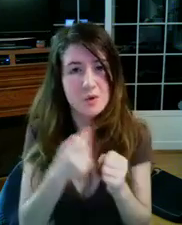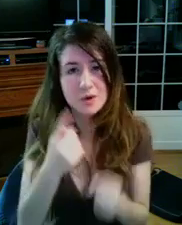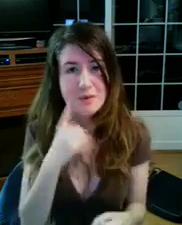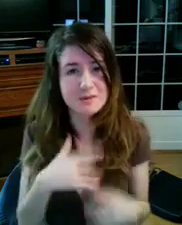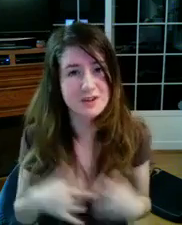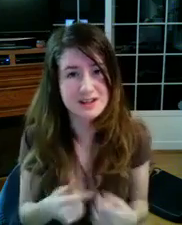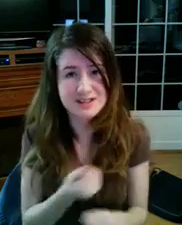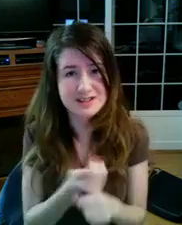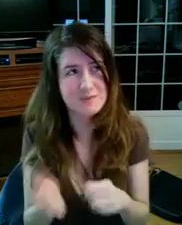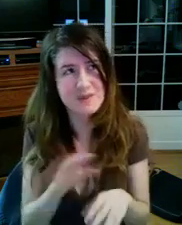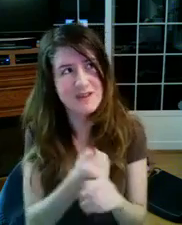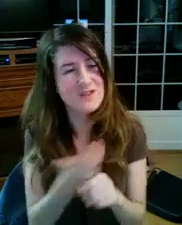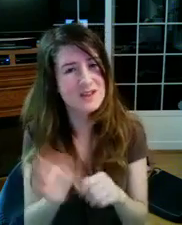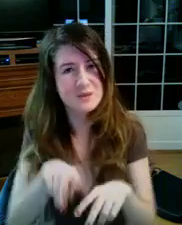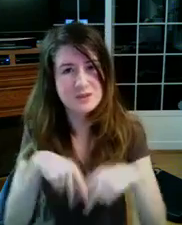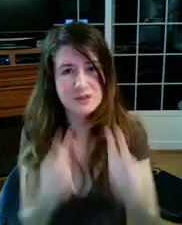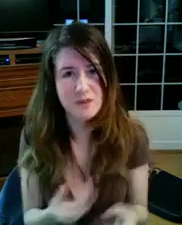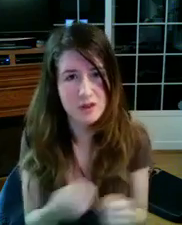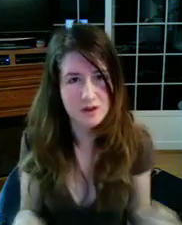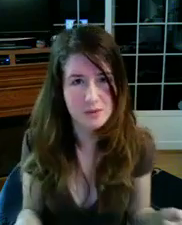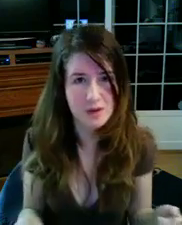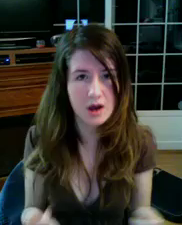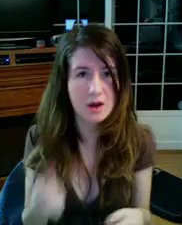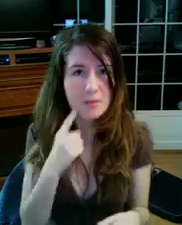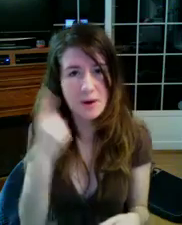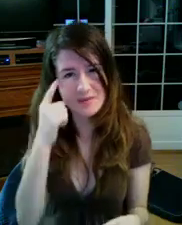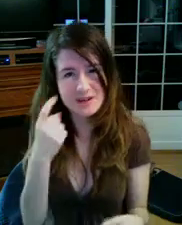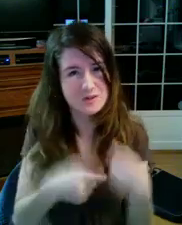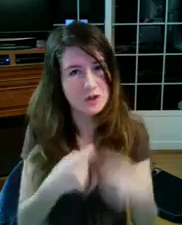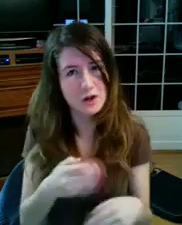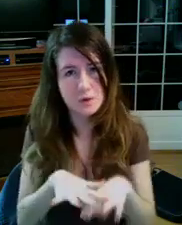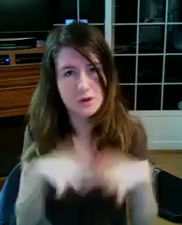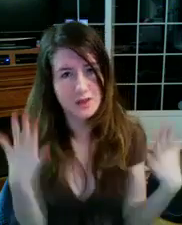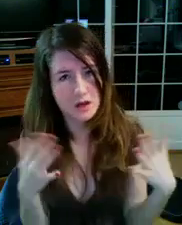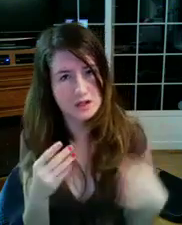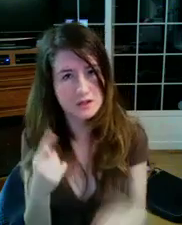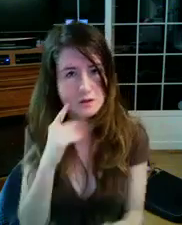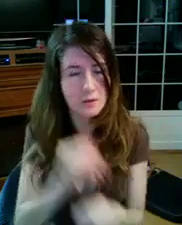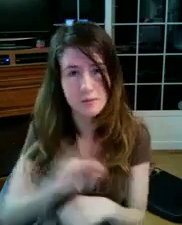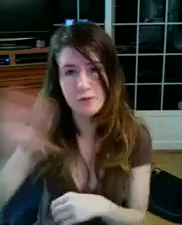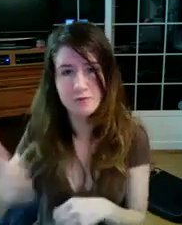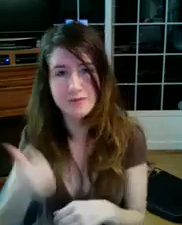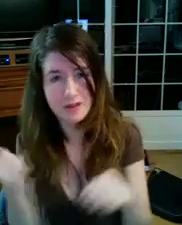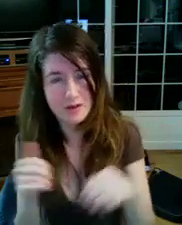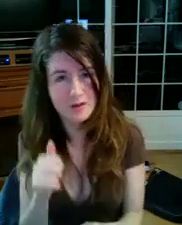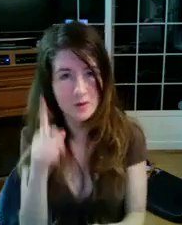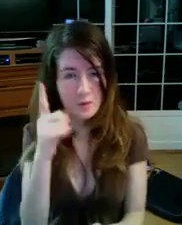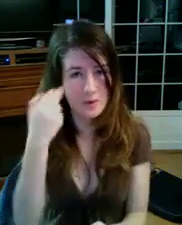broke your mama's heart, and it seemed like everything was just starting to fall apart, mom and dad was arguing a lot, so mama moved back on the traumas in the